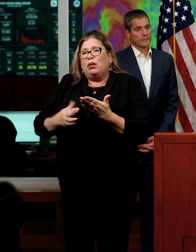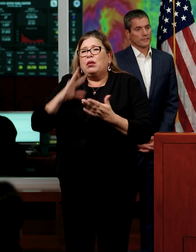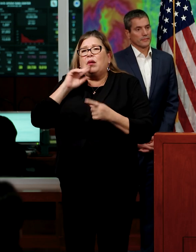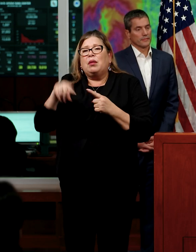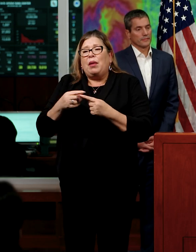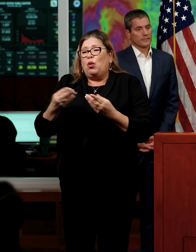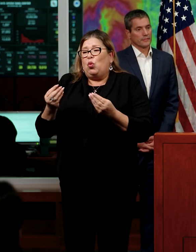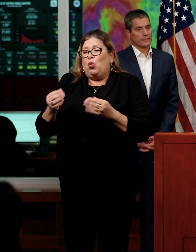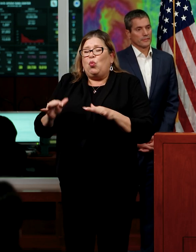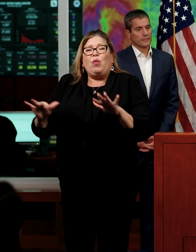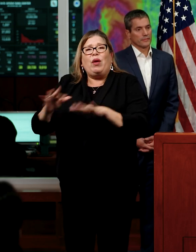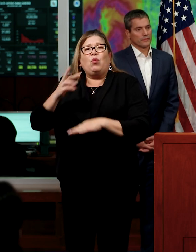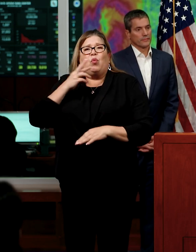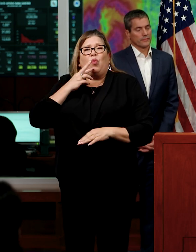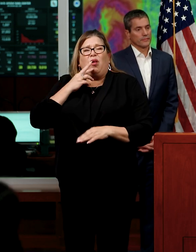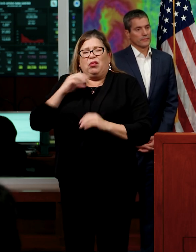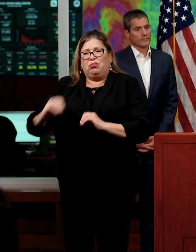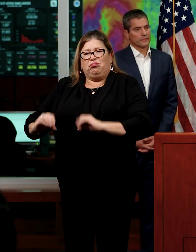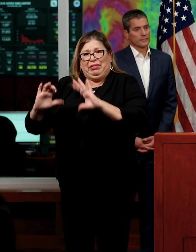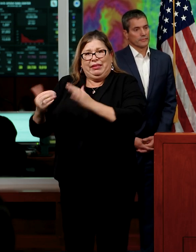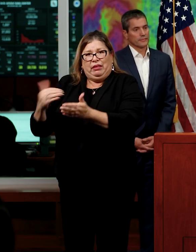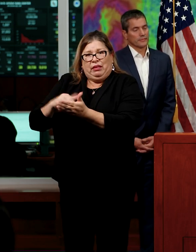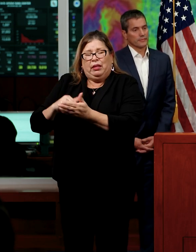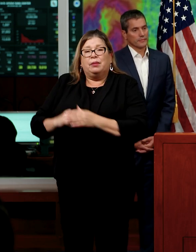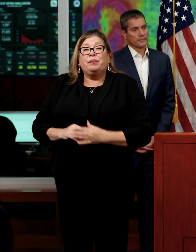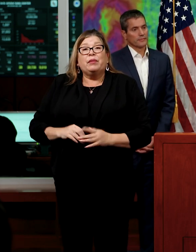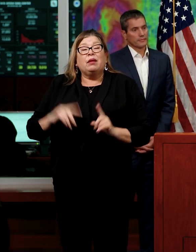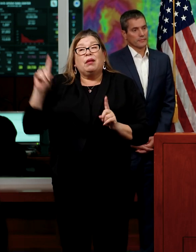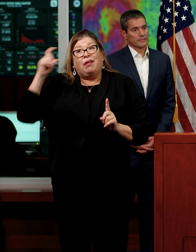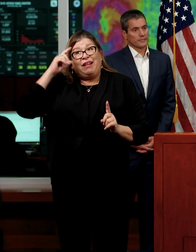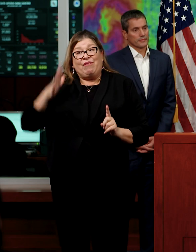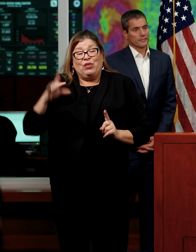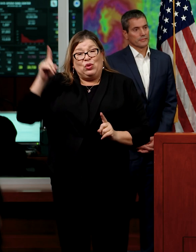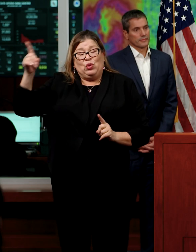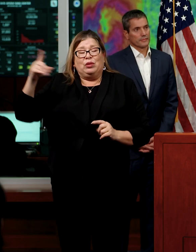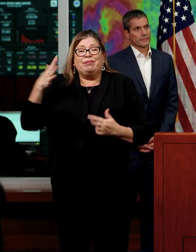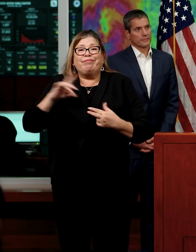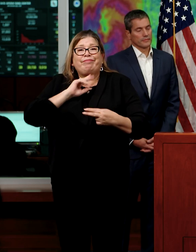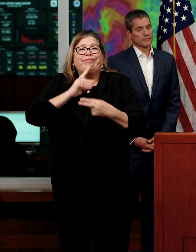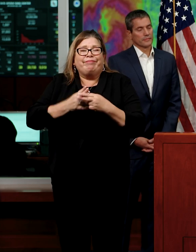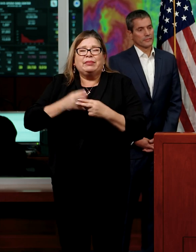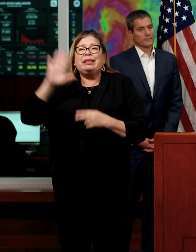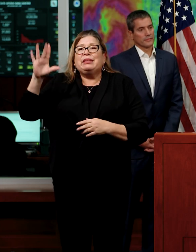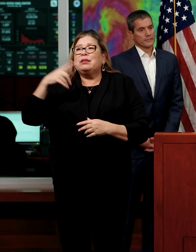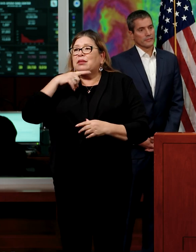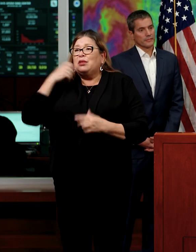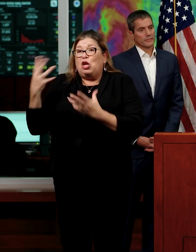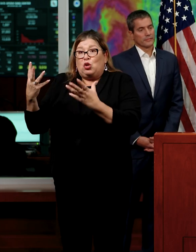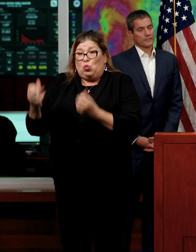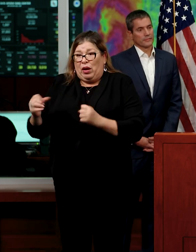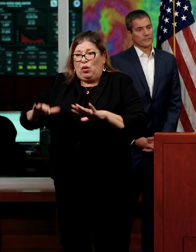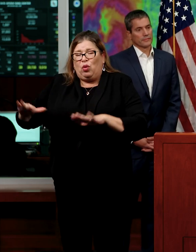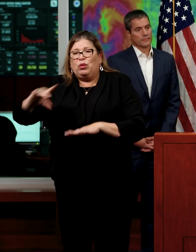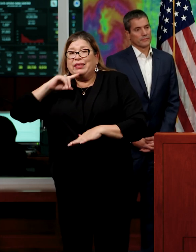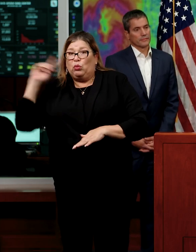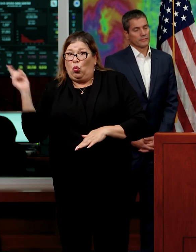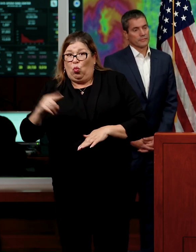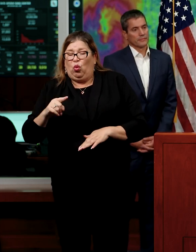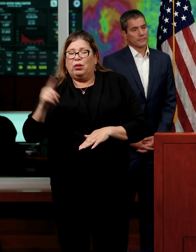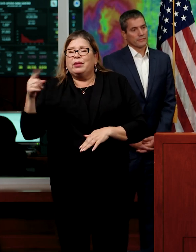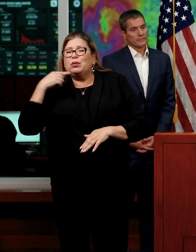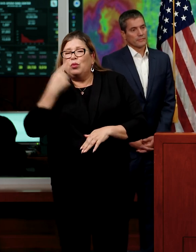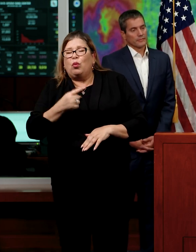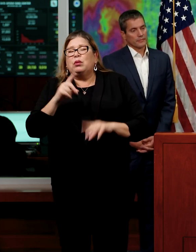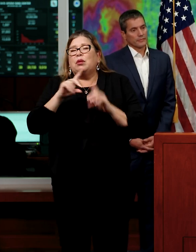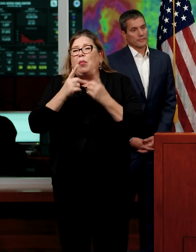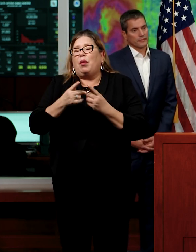recharge. The governor, as part of a drought executive order, directed the Department of Water